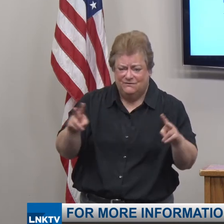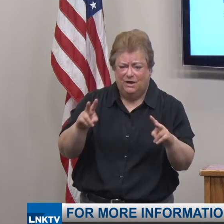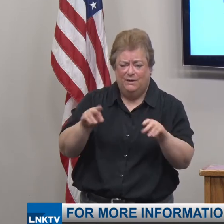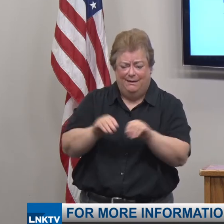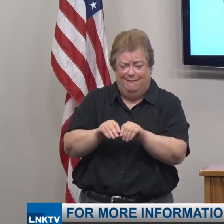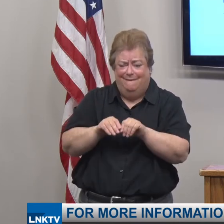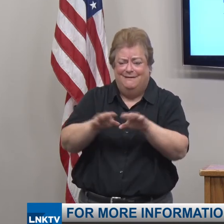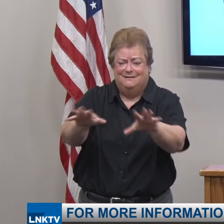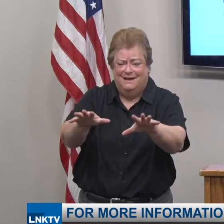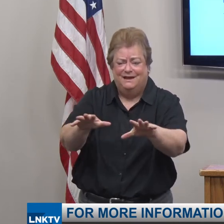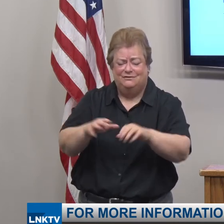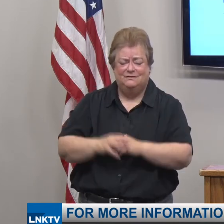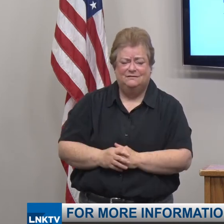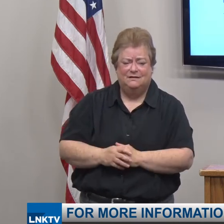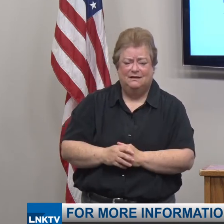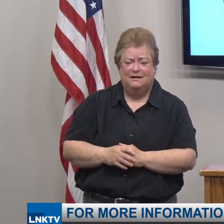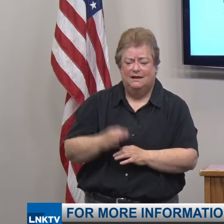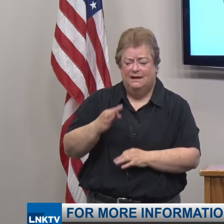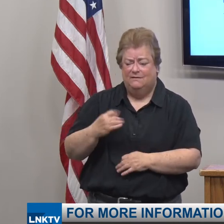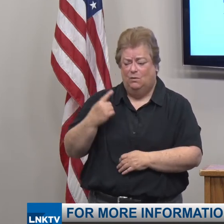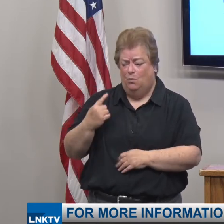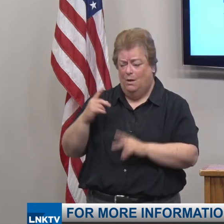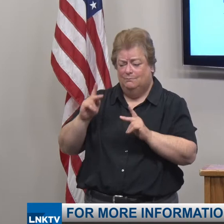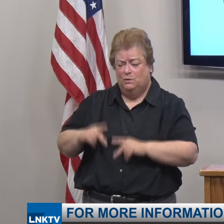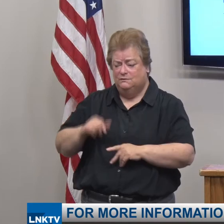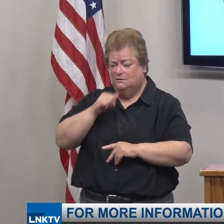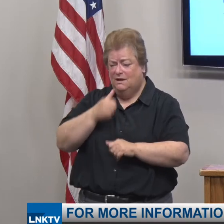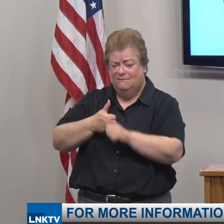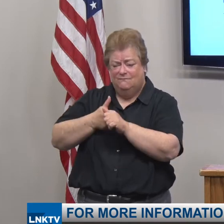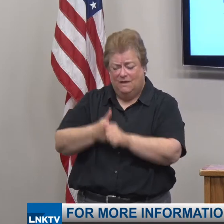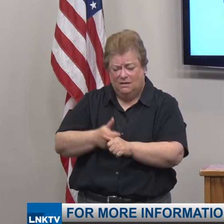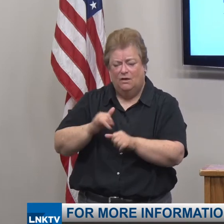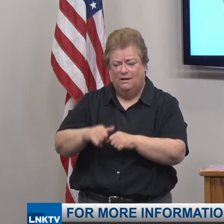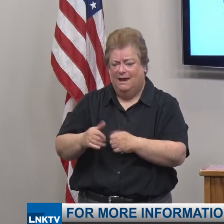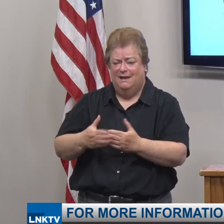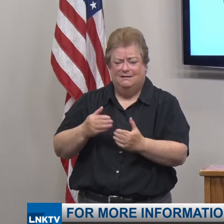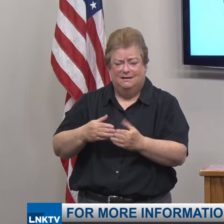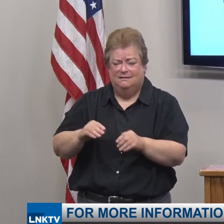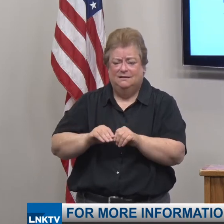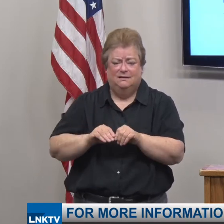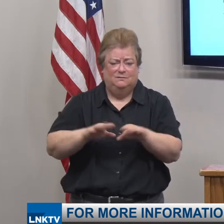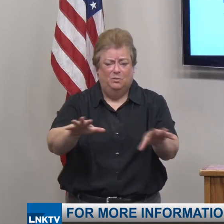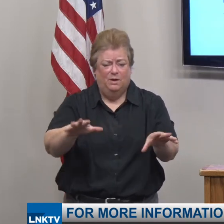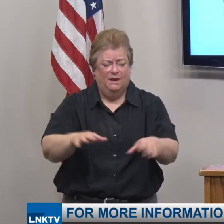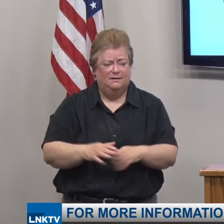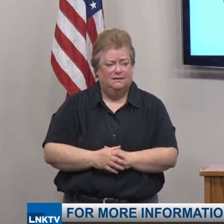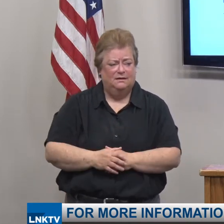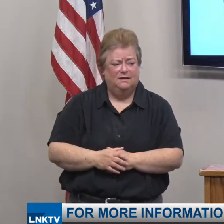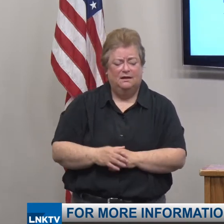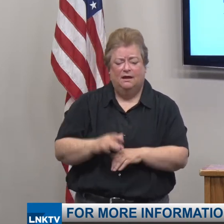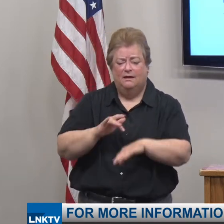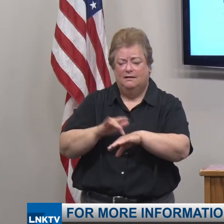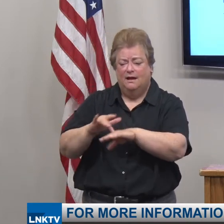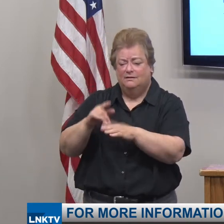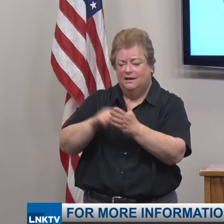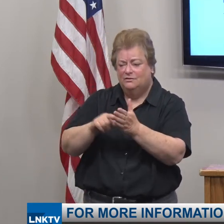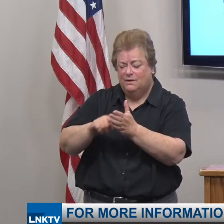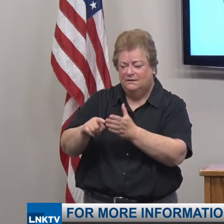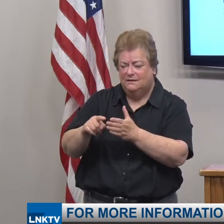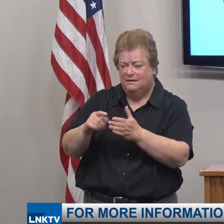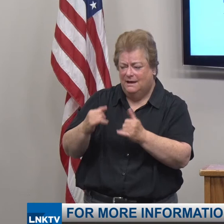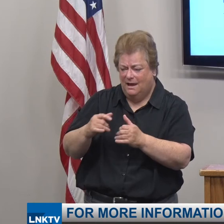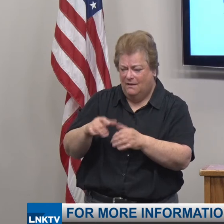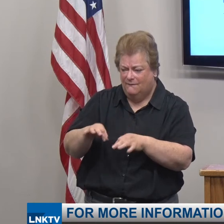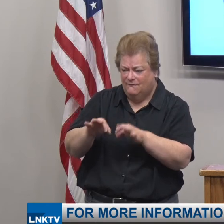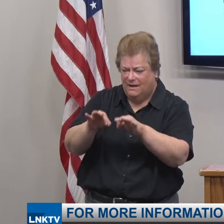following these simple precautions can impact the health of our community. Our contact tracing is showing us that many of those who become